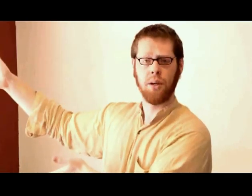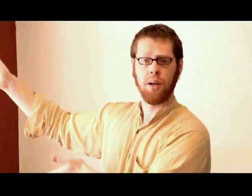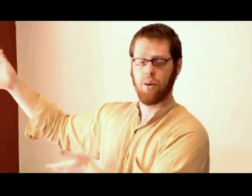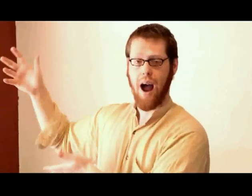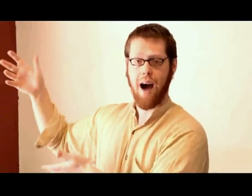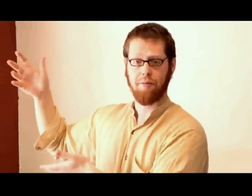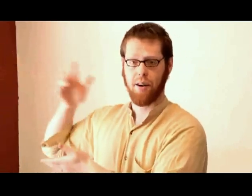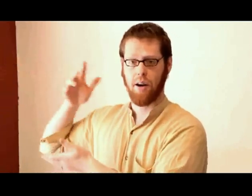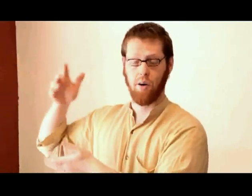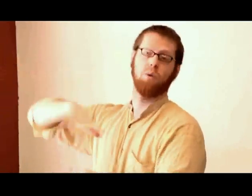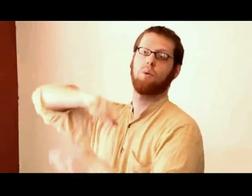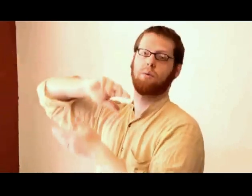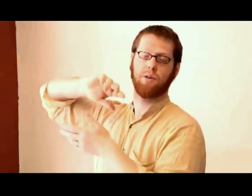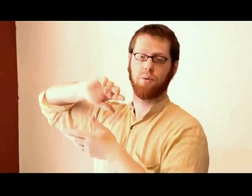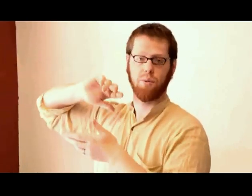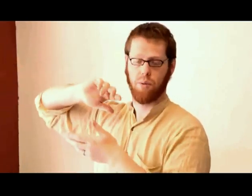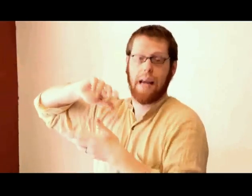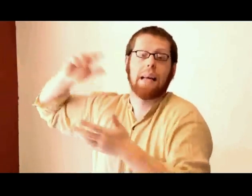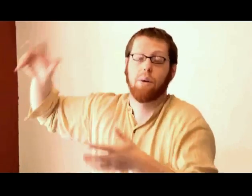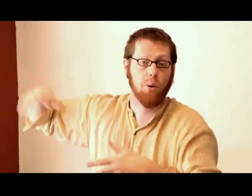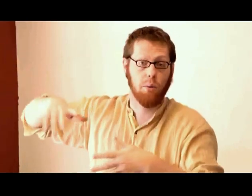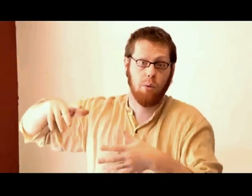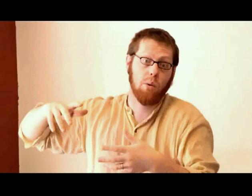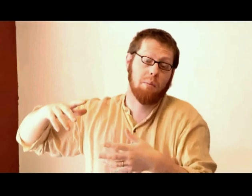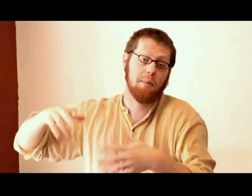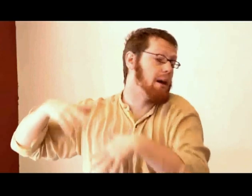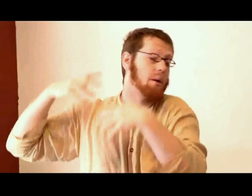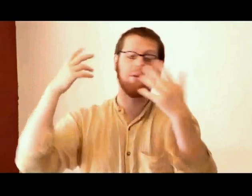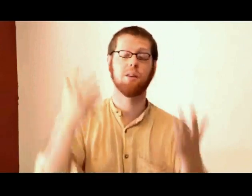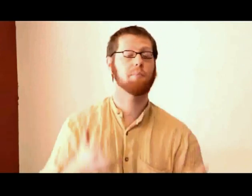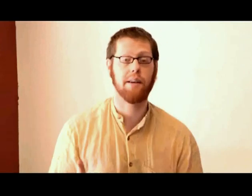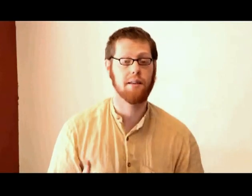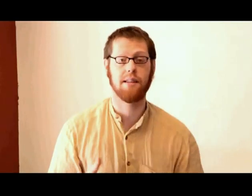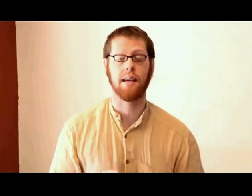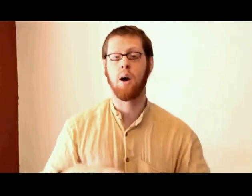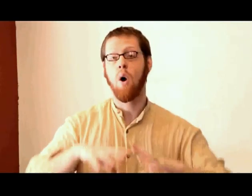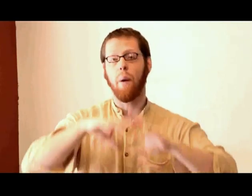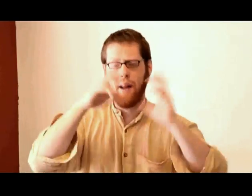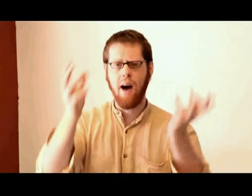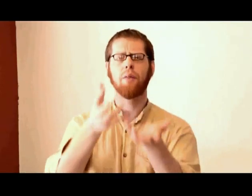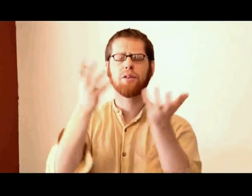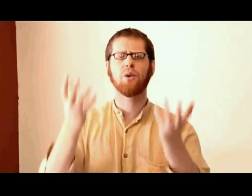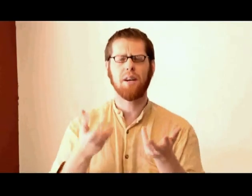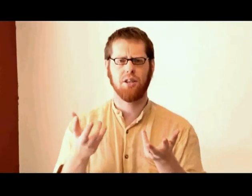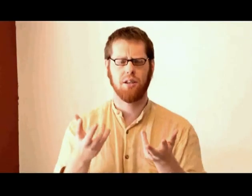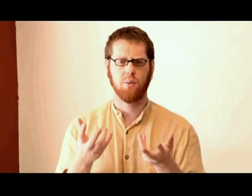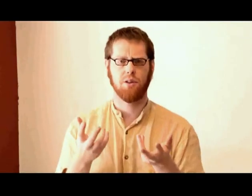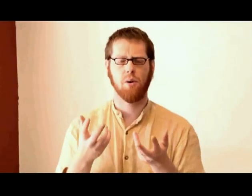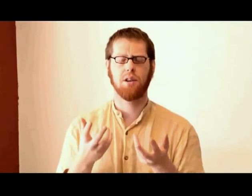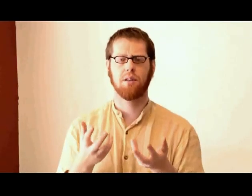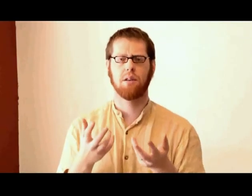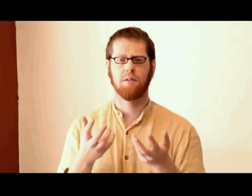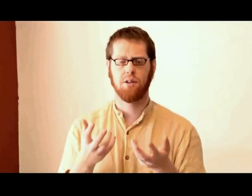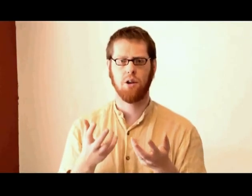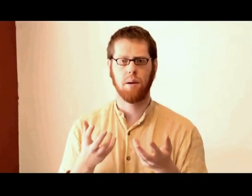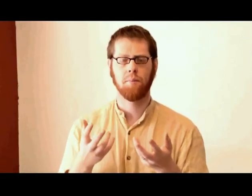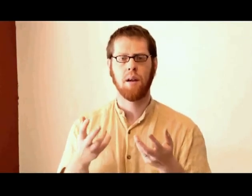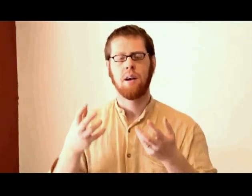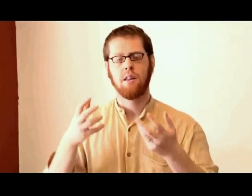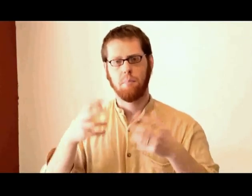go to Africa, or to Haiti, or maybe they want to do something in this city? All those questions, which are questions of discernment, the